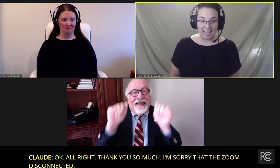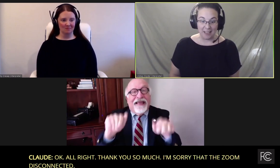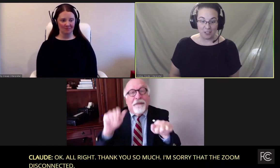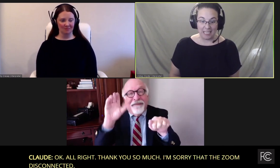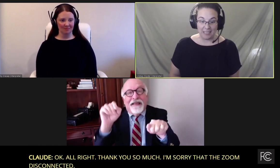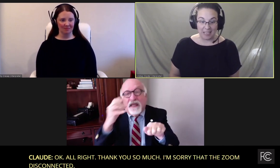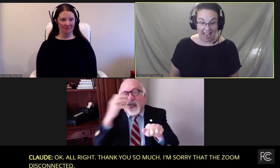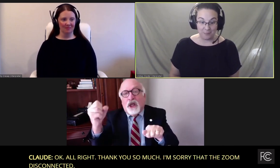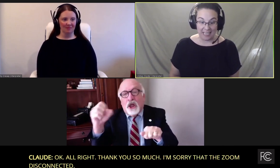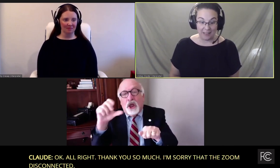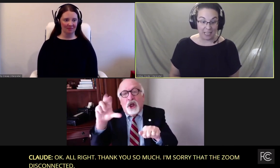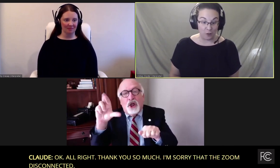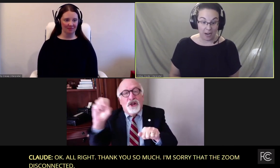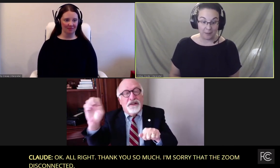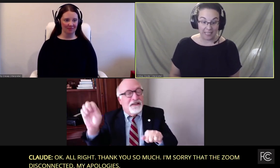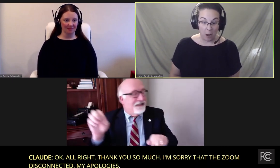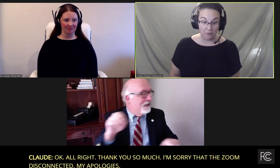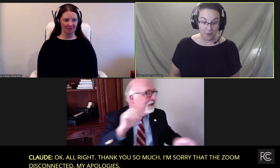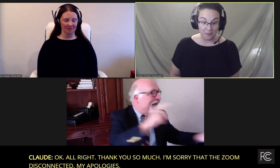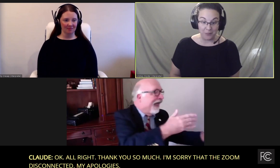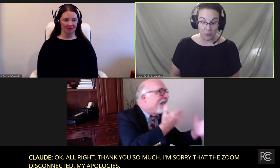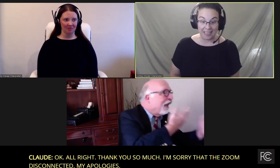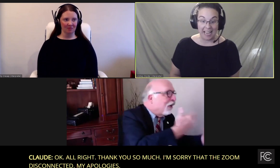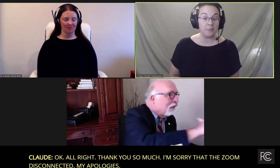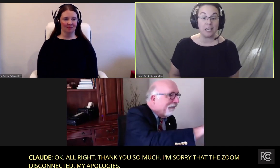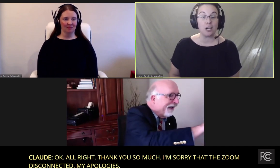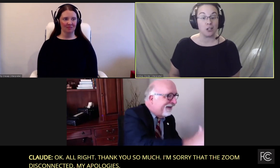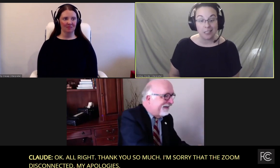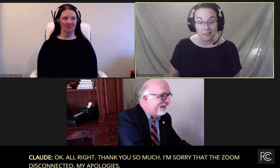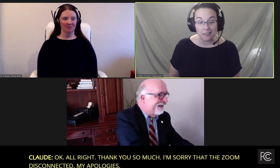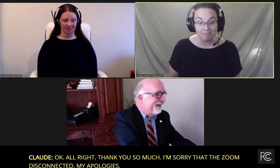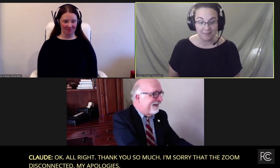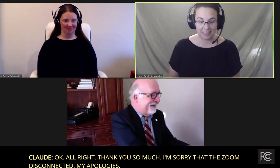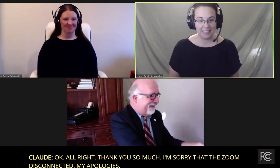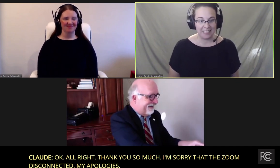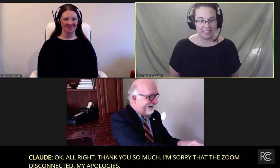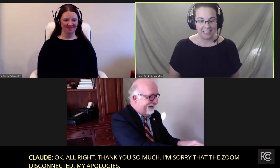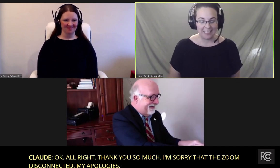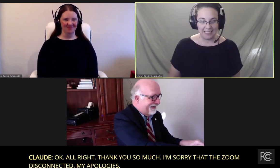Either technology can be incredibly helpful or it can be a curse.